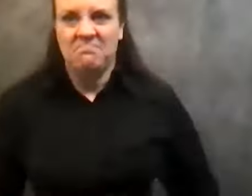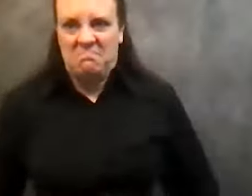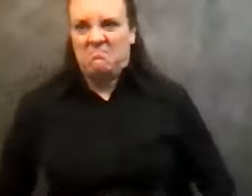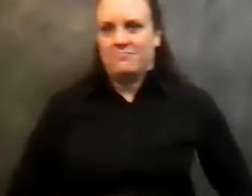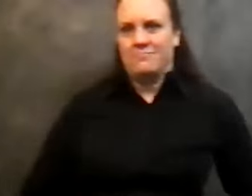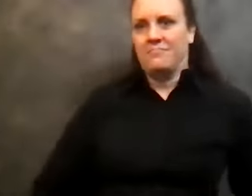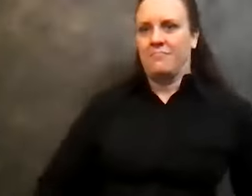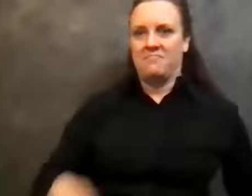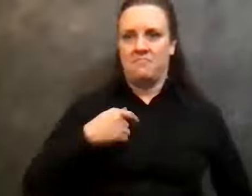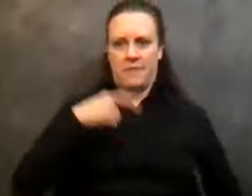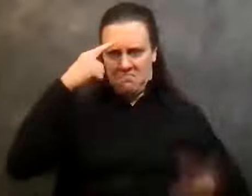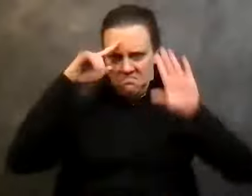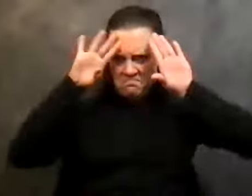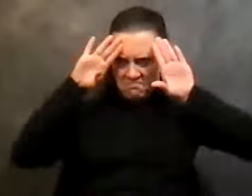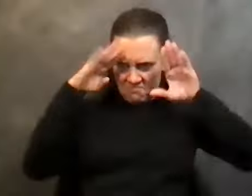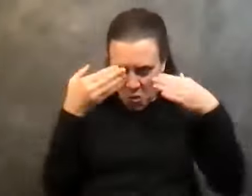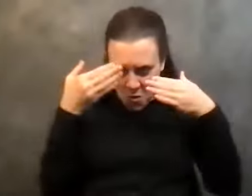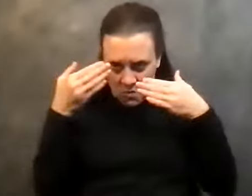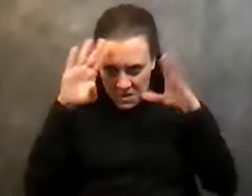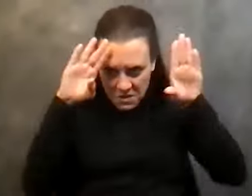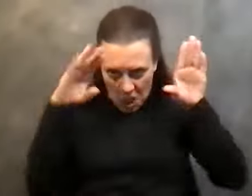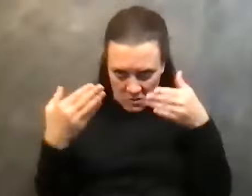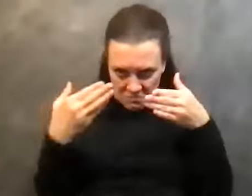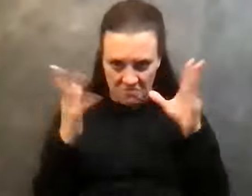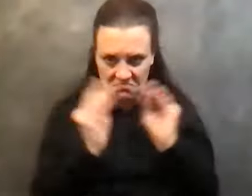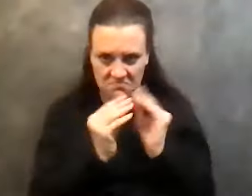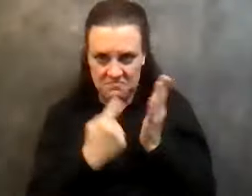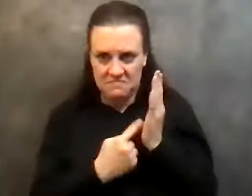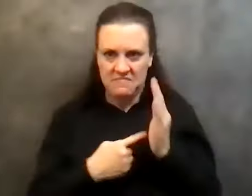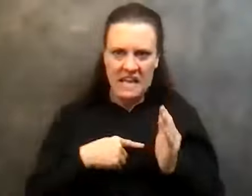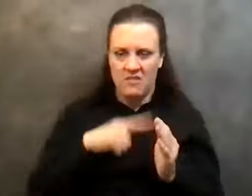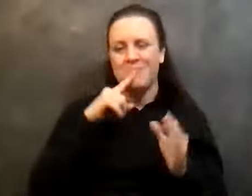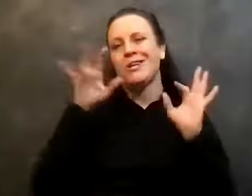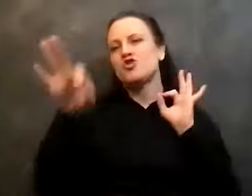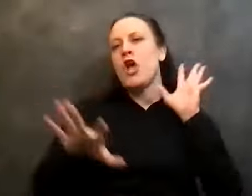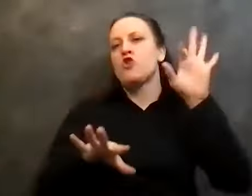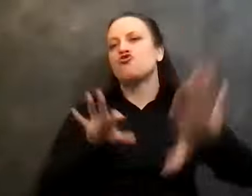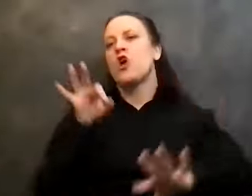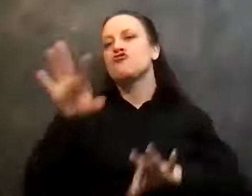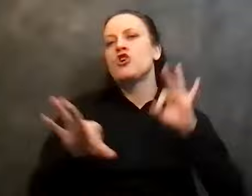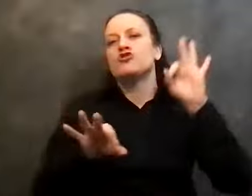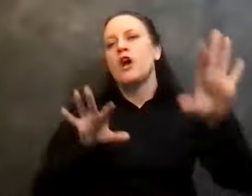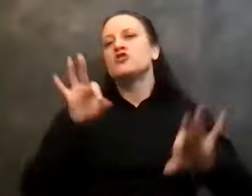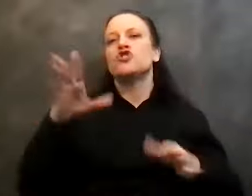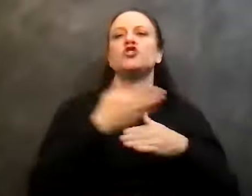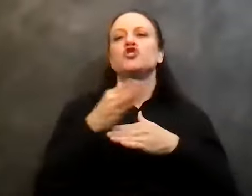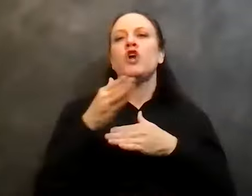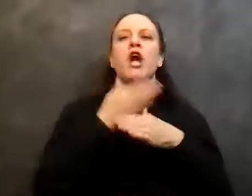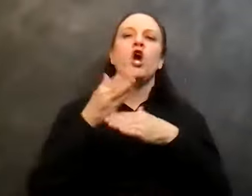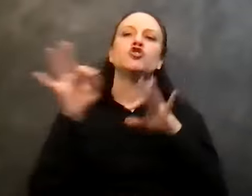discussion meeting. They had a lot of those back then. And, you know, people would be sharing, share, share, share, share, you know what I'm sitting there.